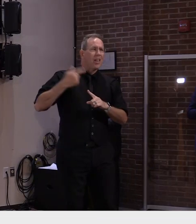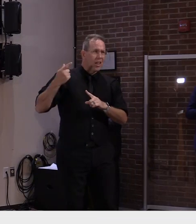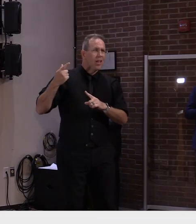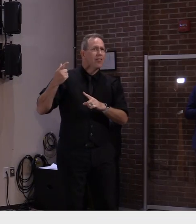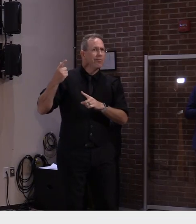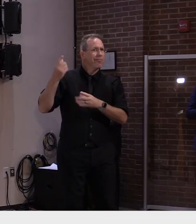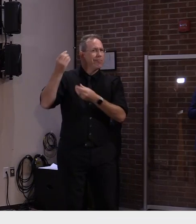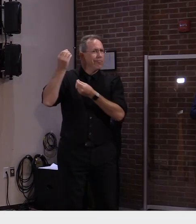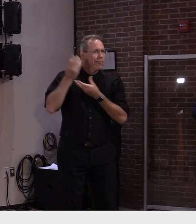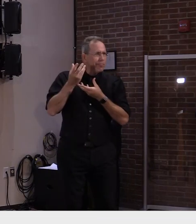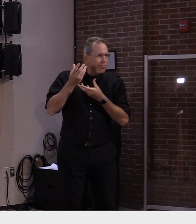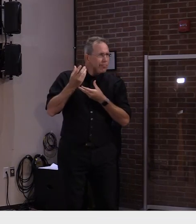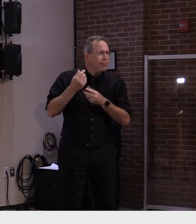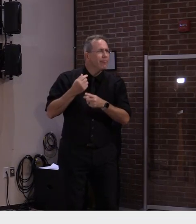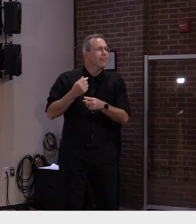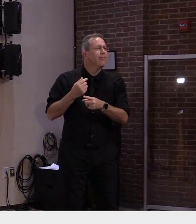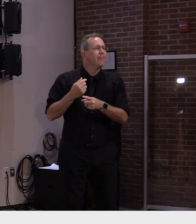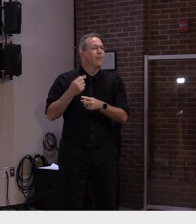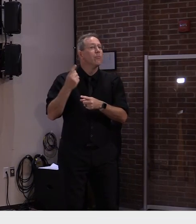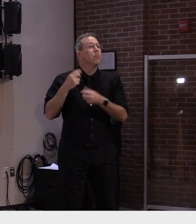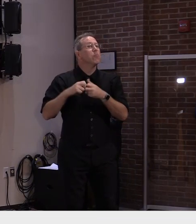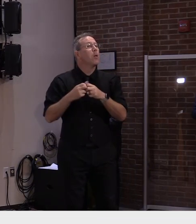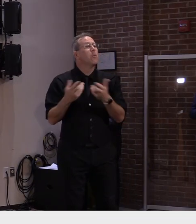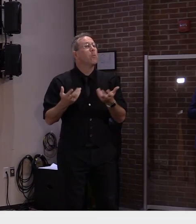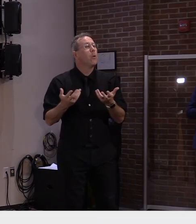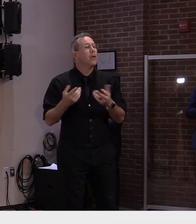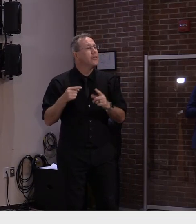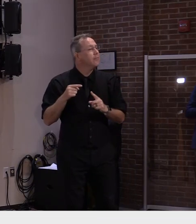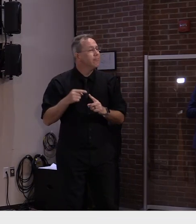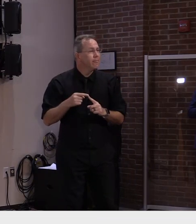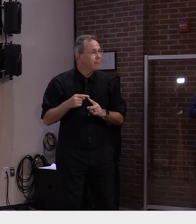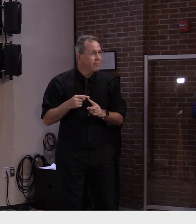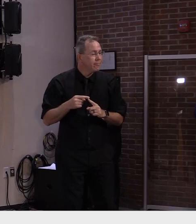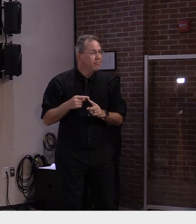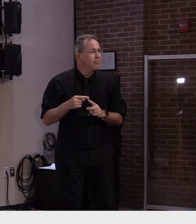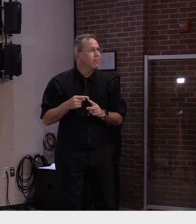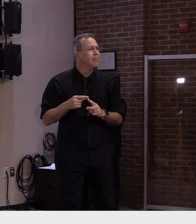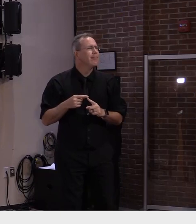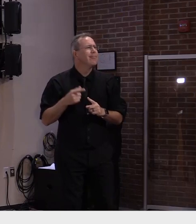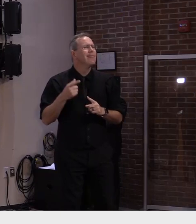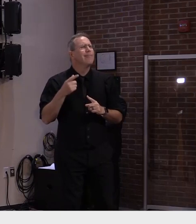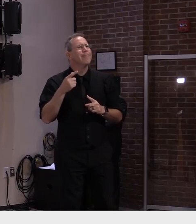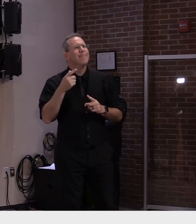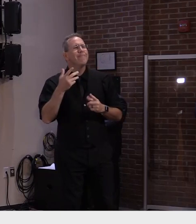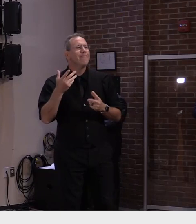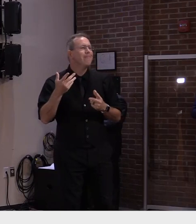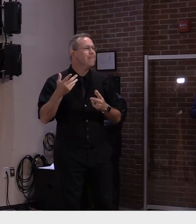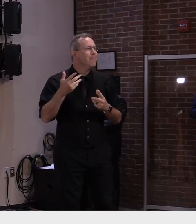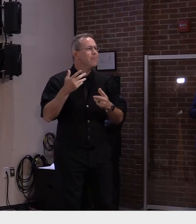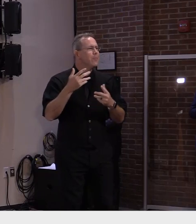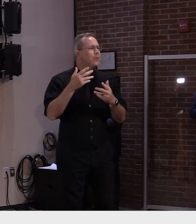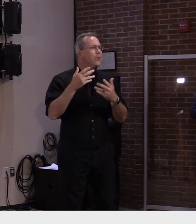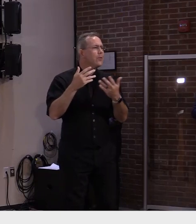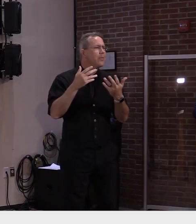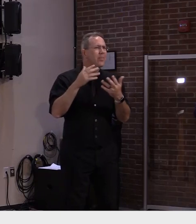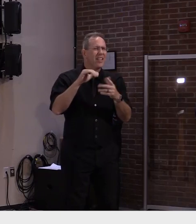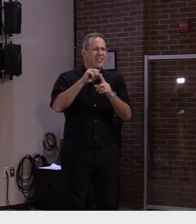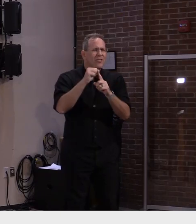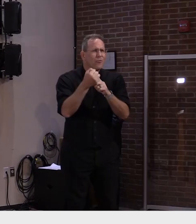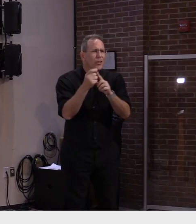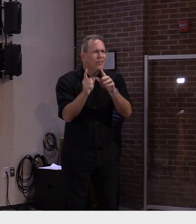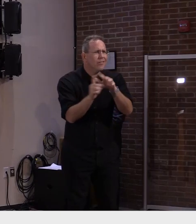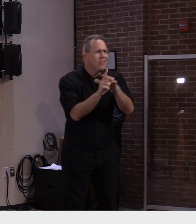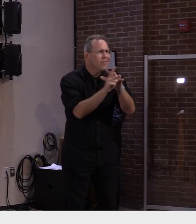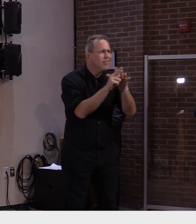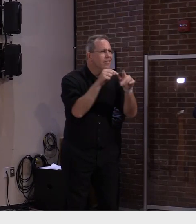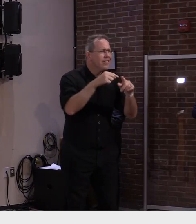one of the issues may be that the entire apparatus for the borders was stripped down on the Canadian side